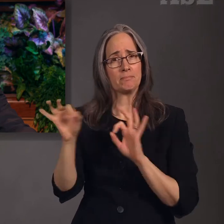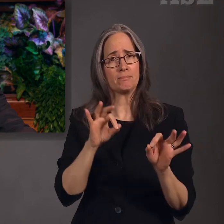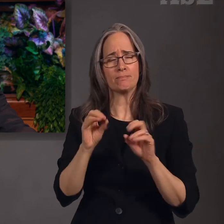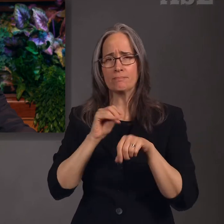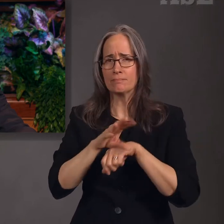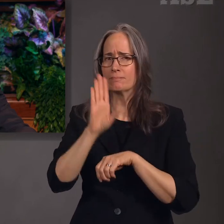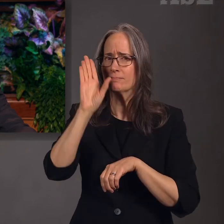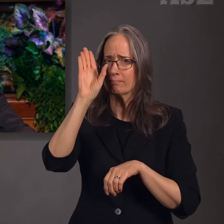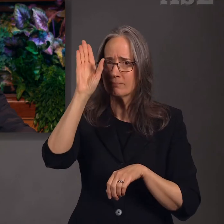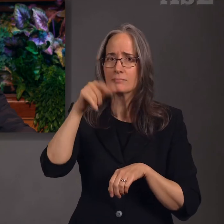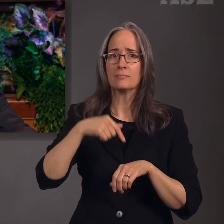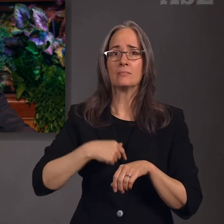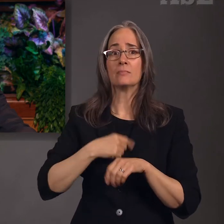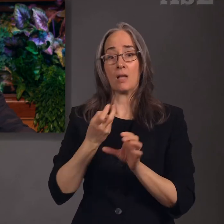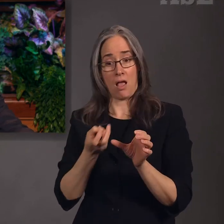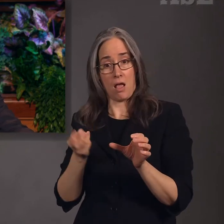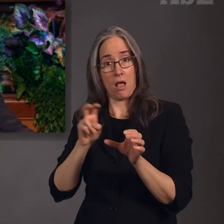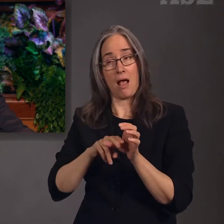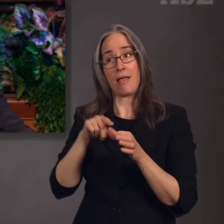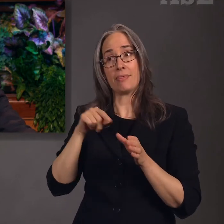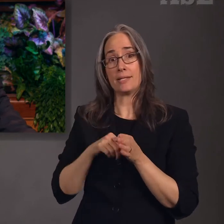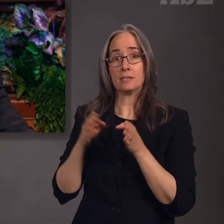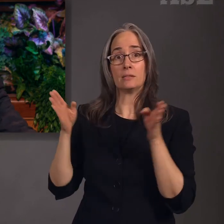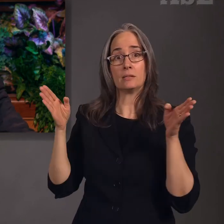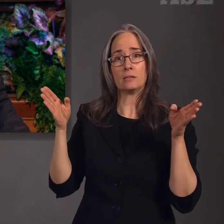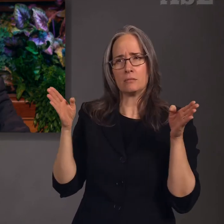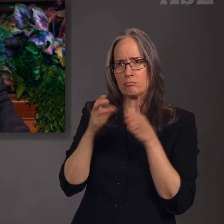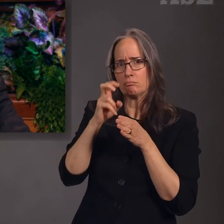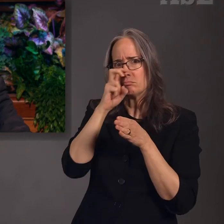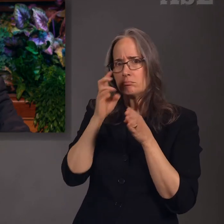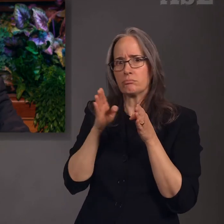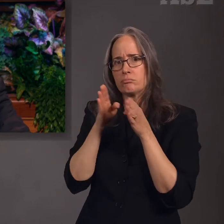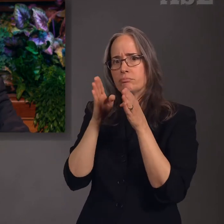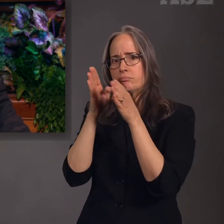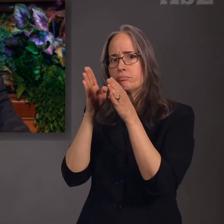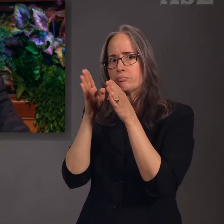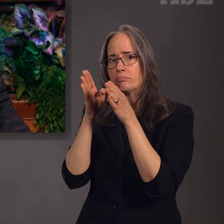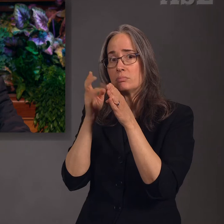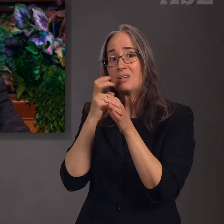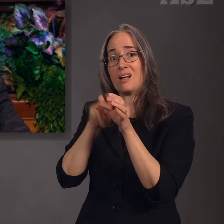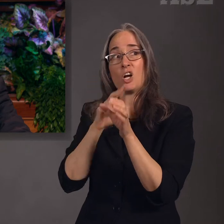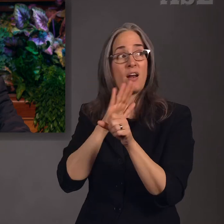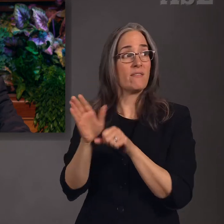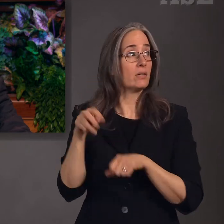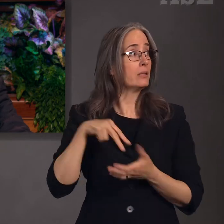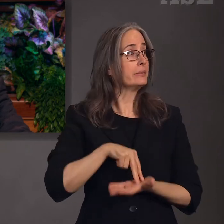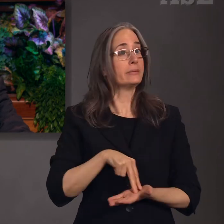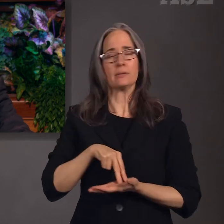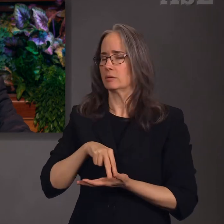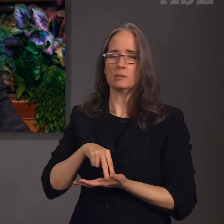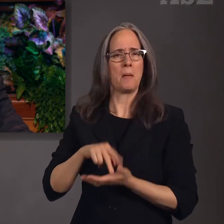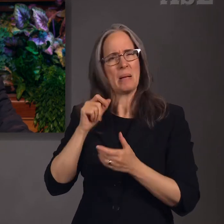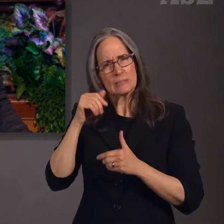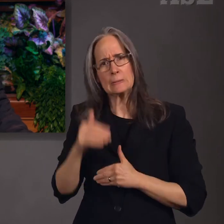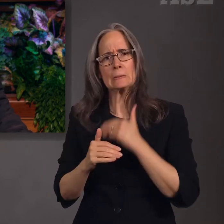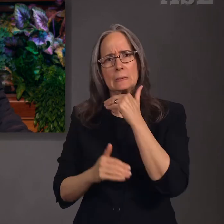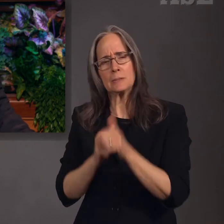narrow path. We must press forward with a steadfastness in Christ, having a perfect